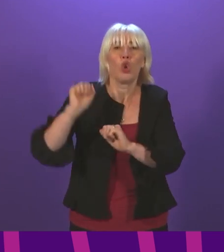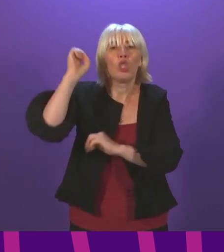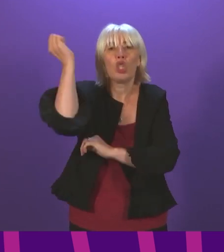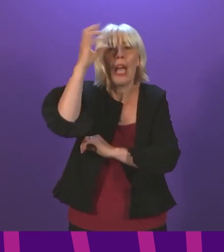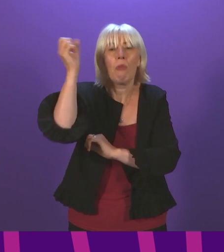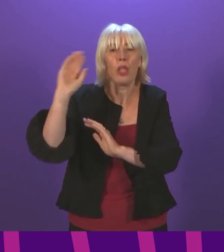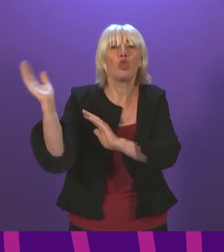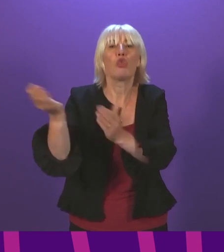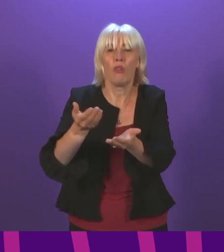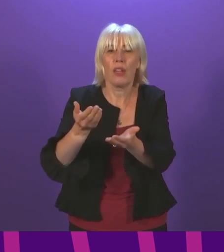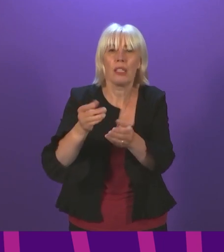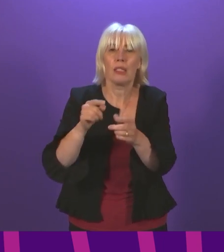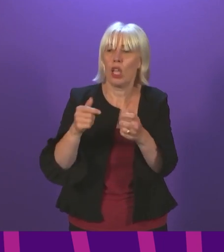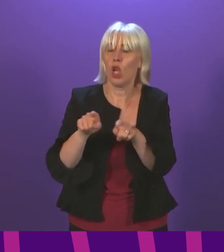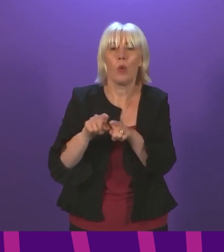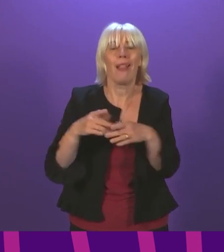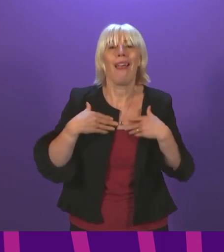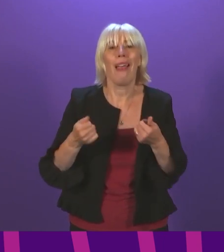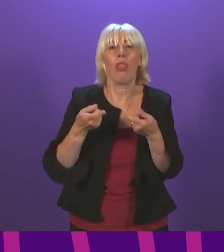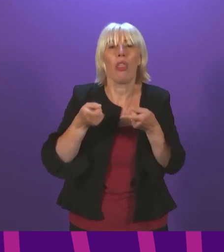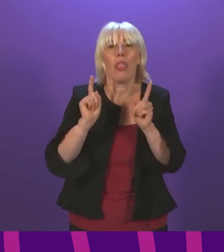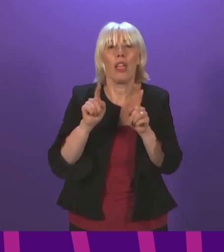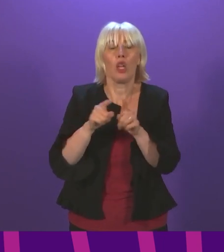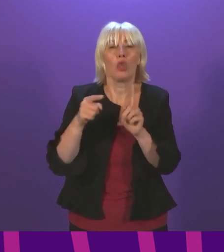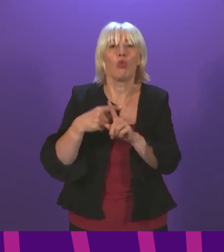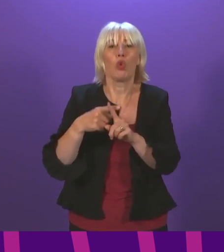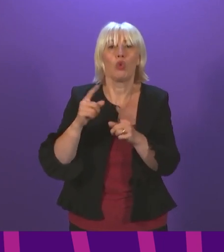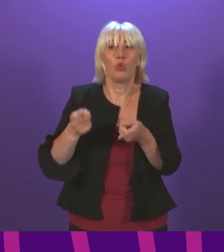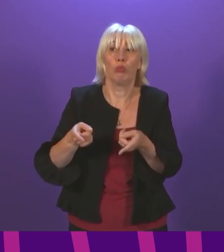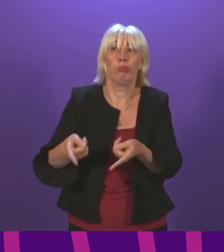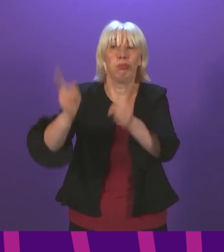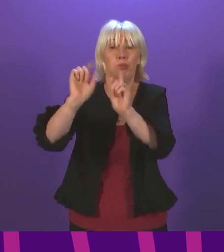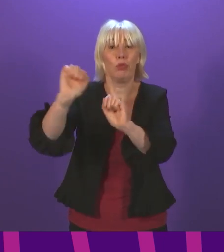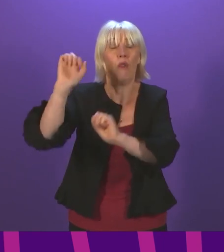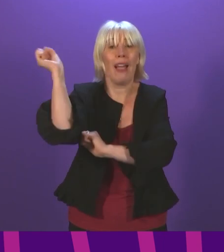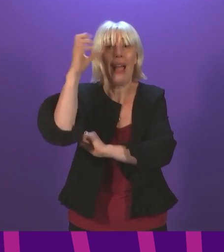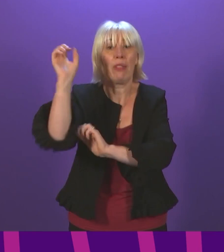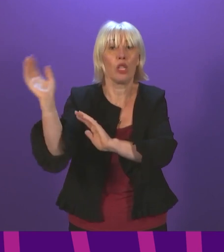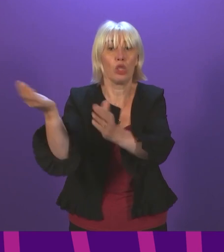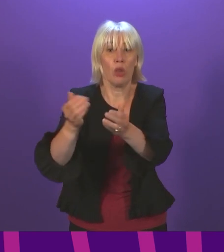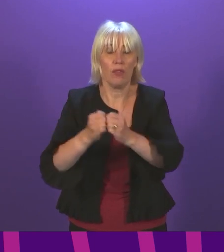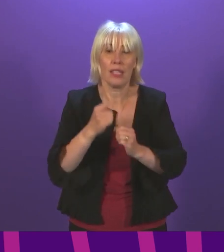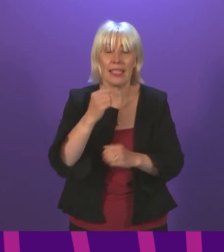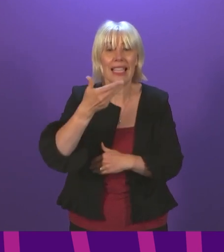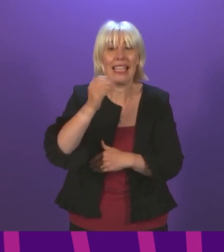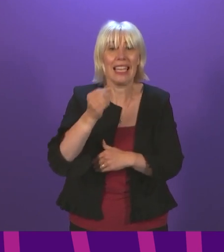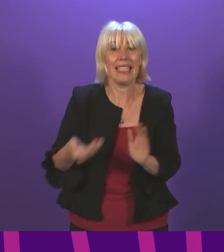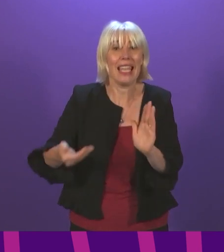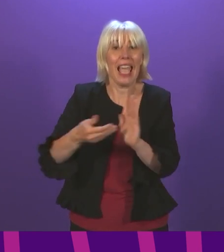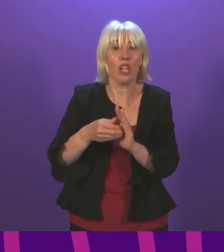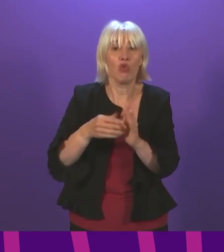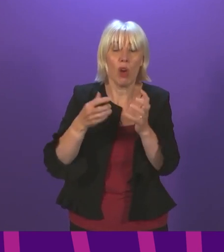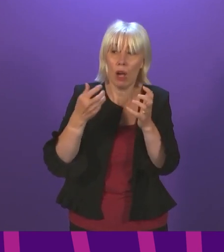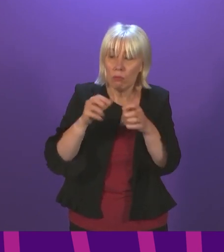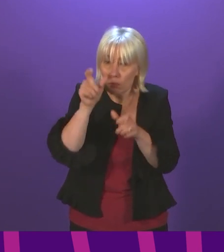to resolve. The health secretary has spoken to the chief executive of the ambulance service just this morning. For example, 90 additional technicians will